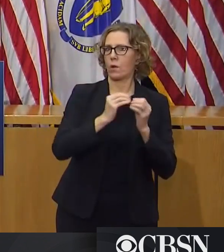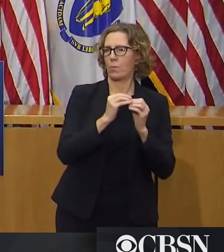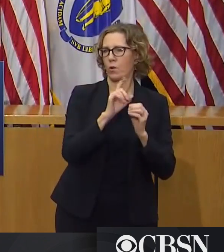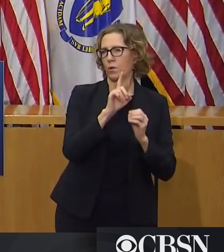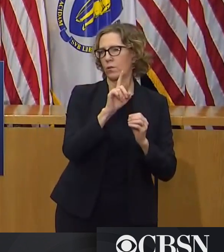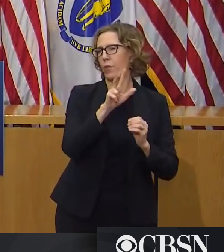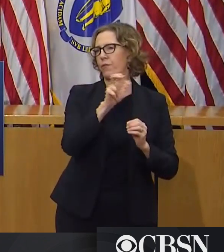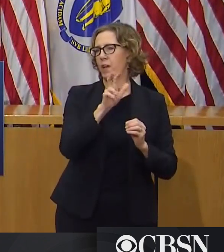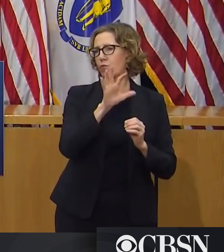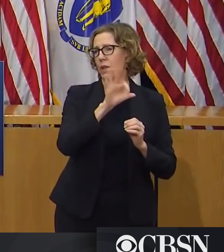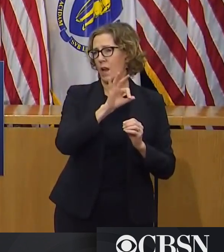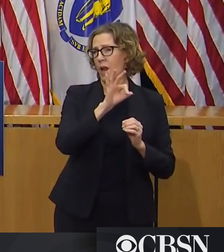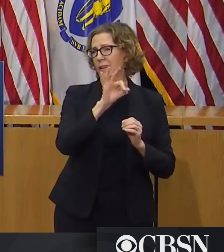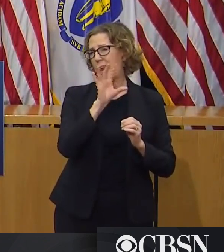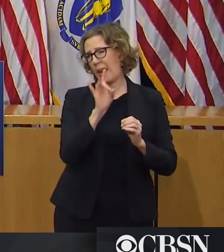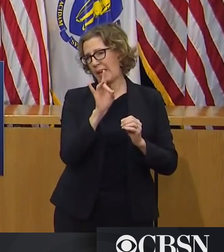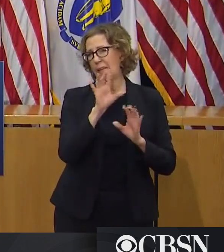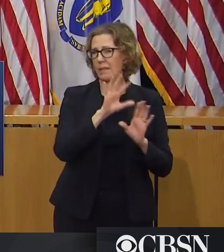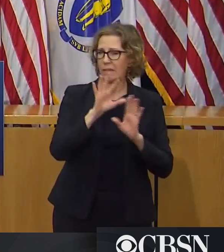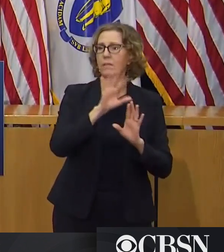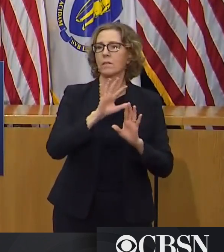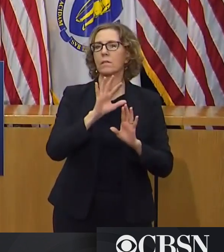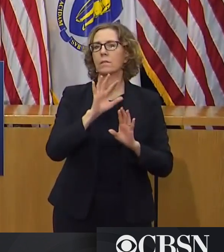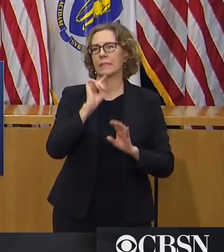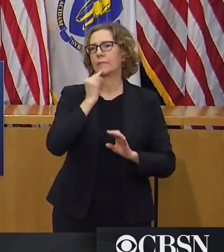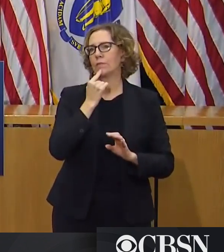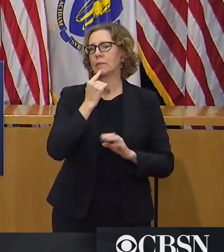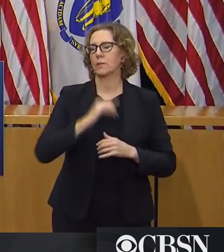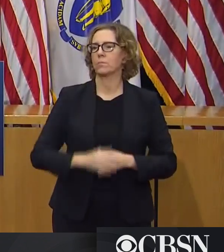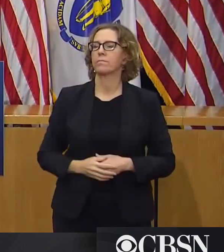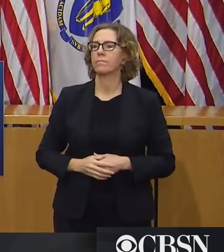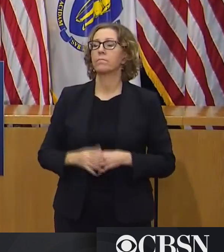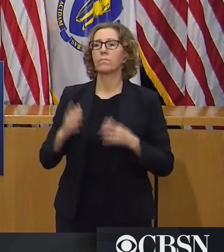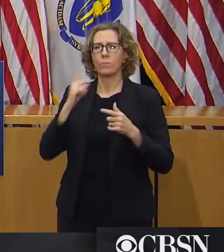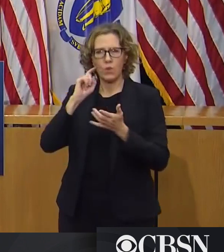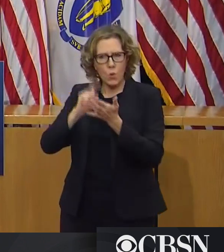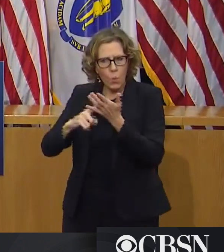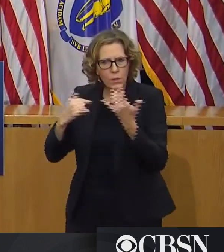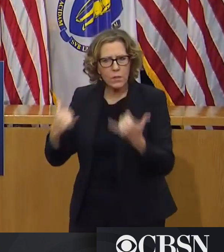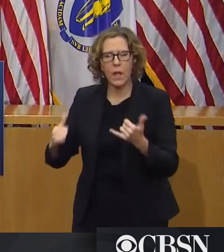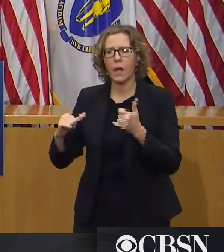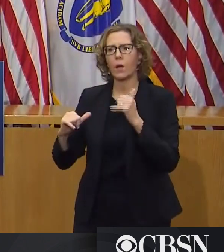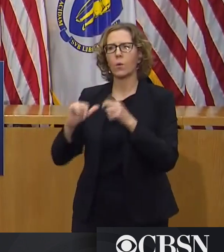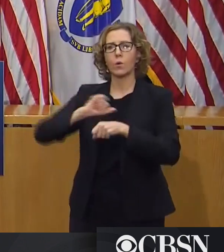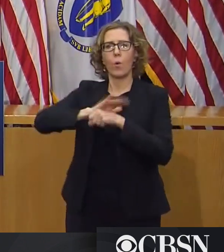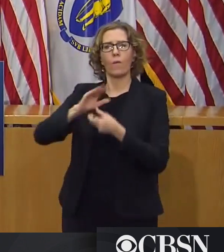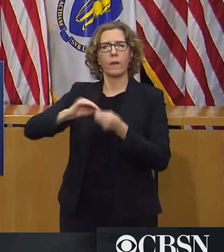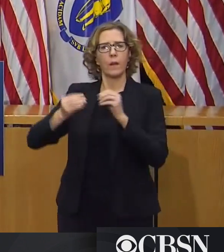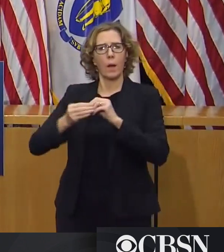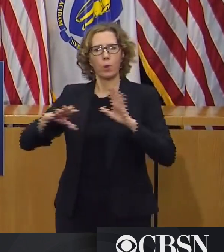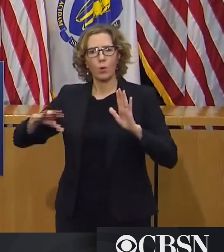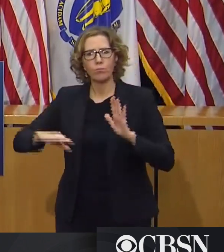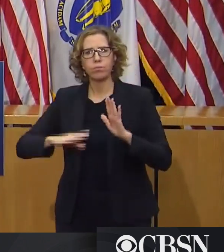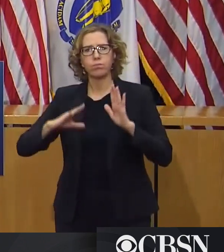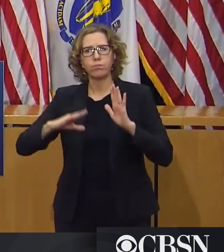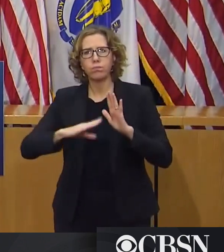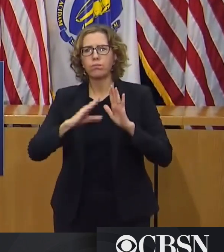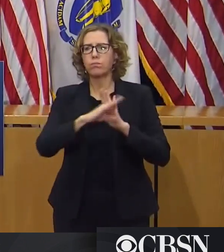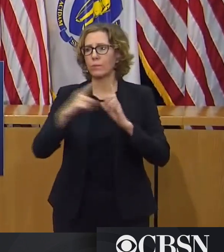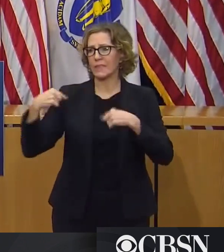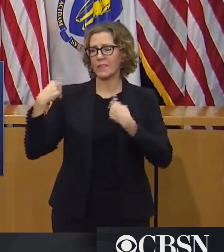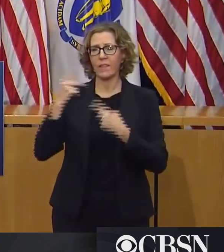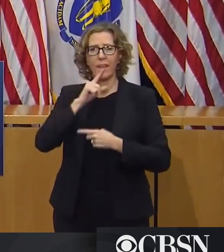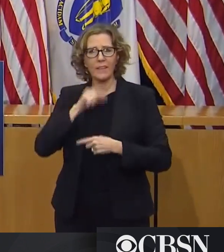Massachusetts is now experiencing a rapid increase in new positive cases in the wake of Thanksgiving and in turn the number of people